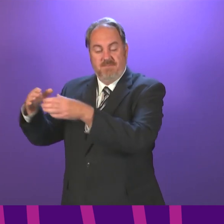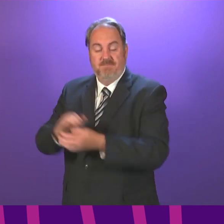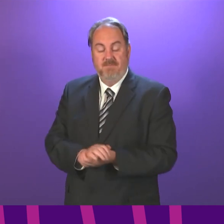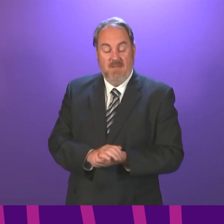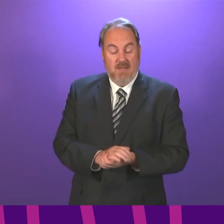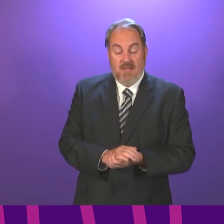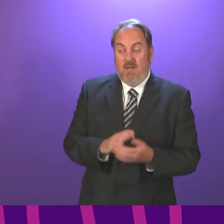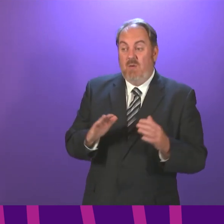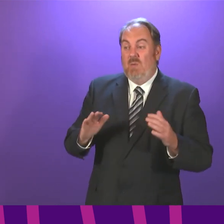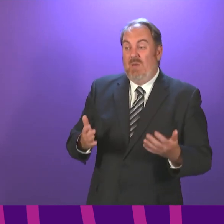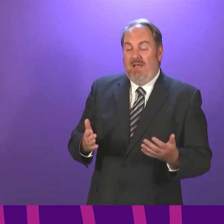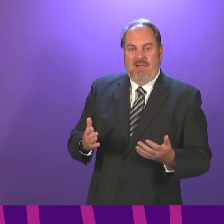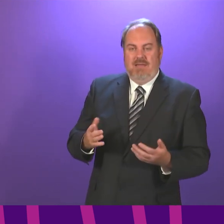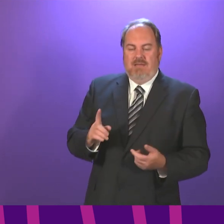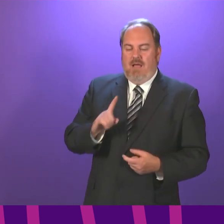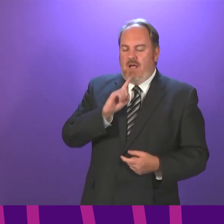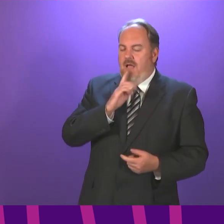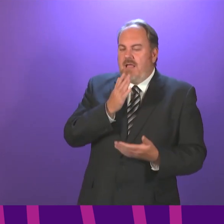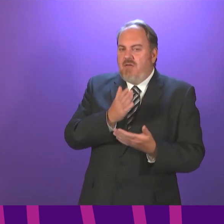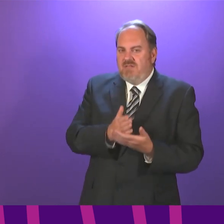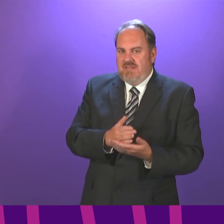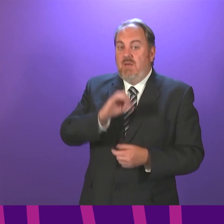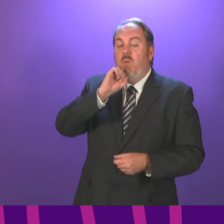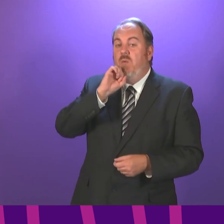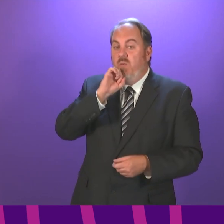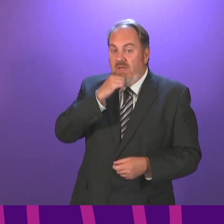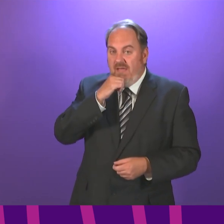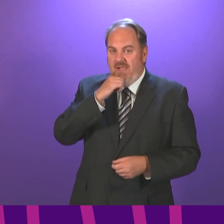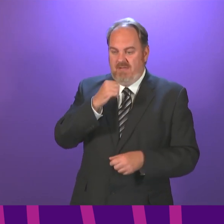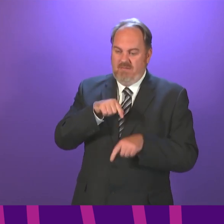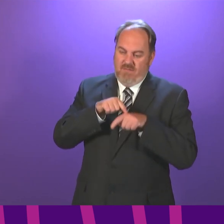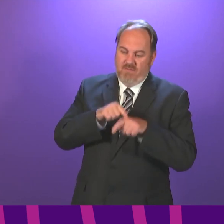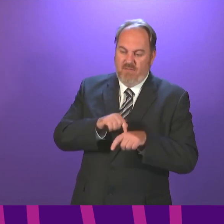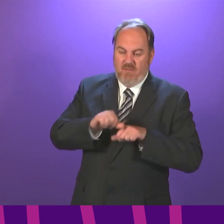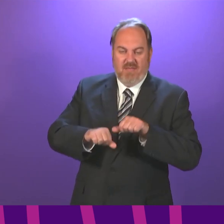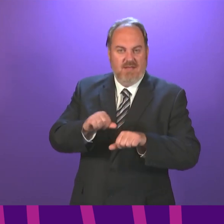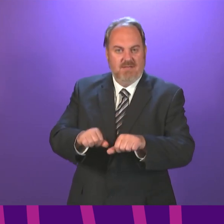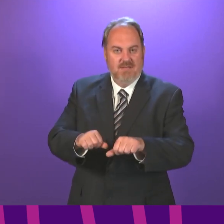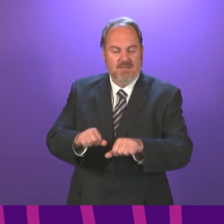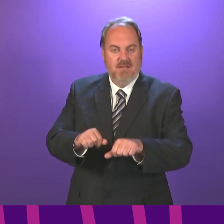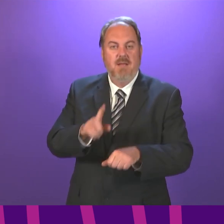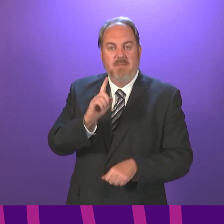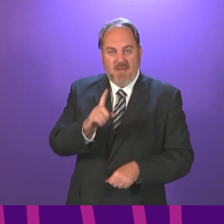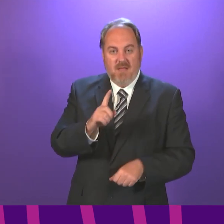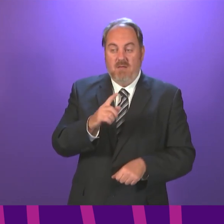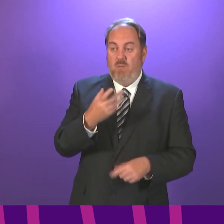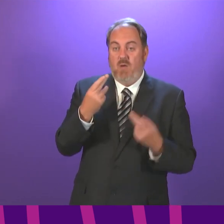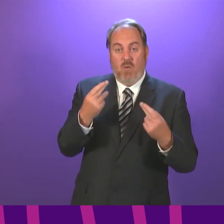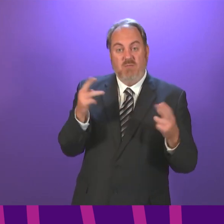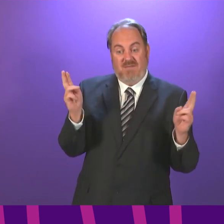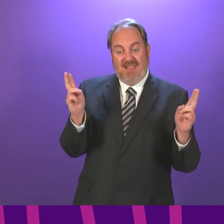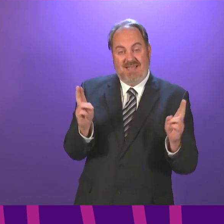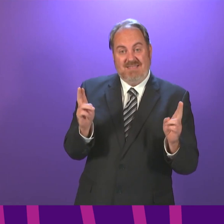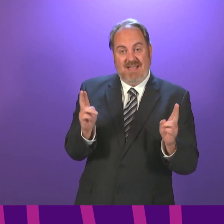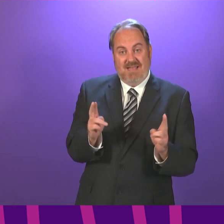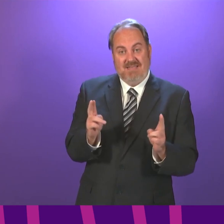considering it, give a guarantee that we will do it, but there is certainly the point that we will have fewer people that are requiring to self